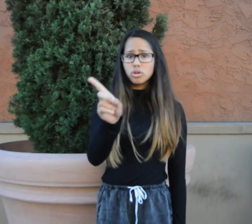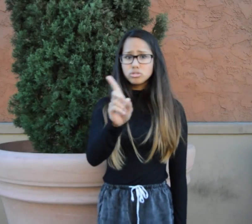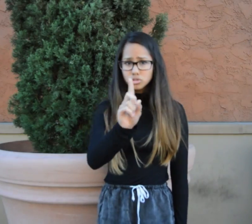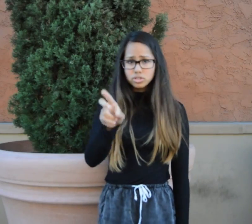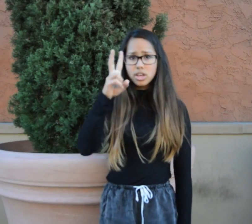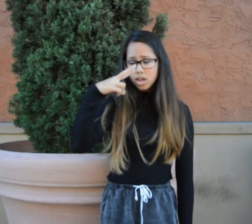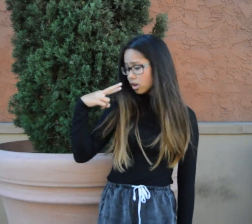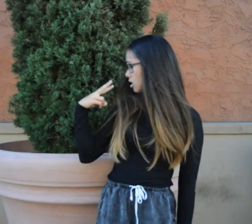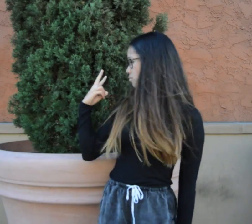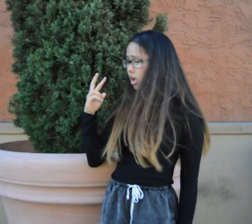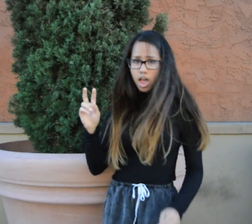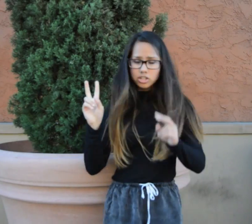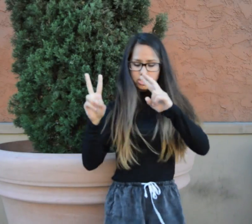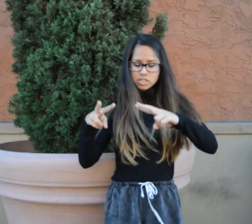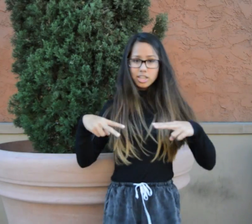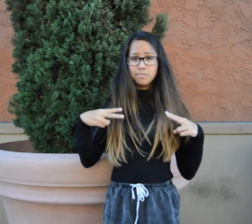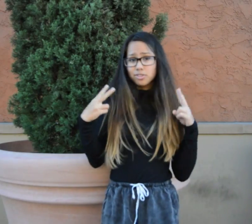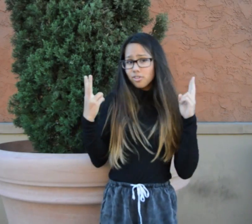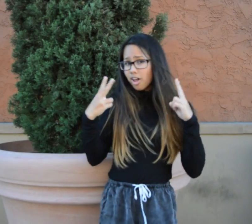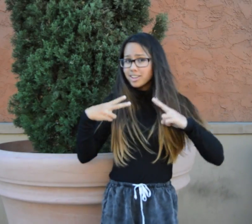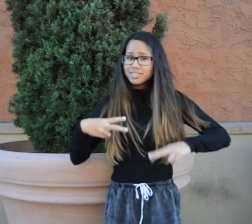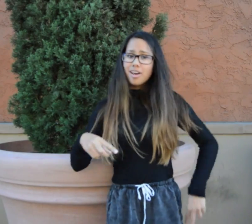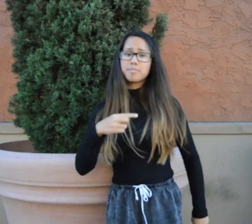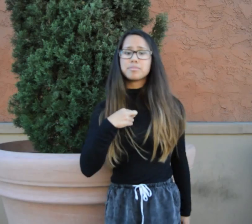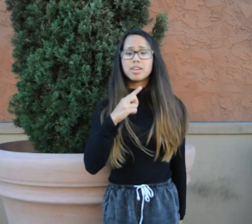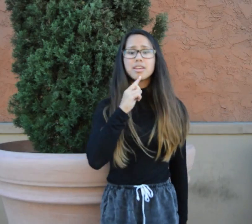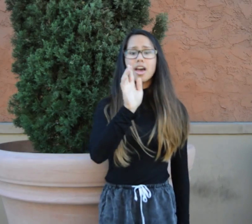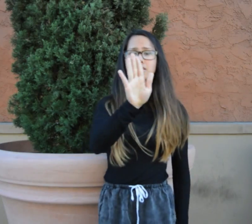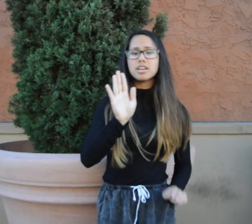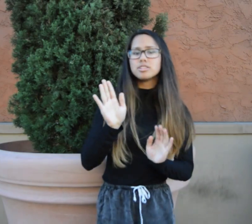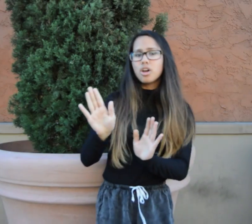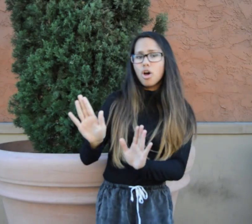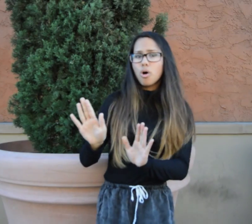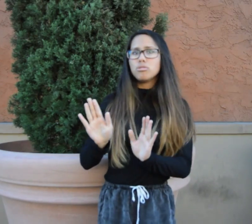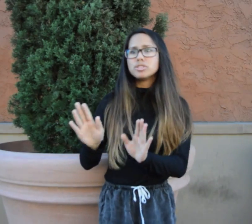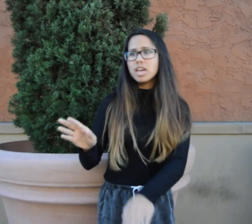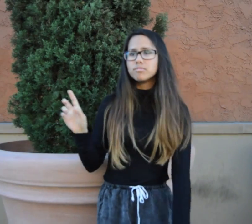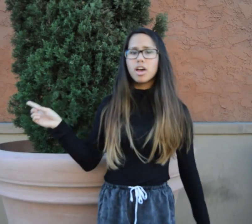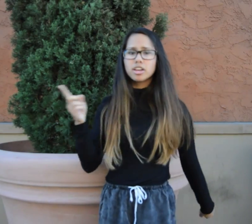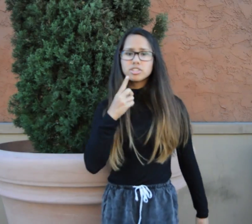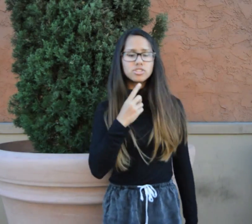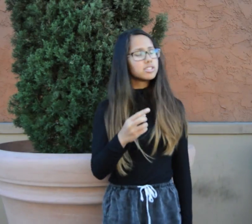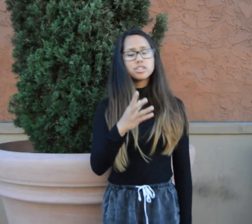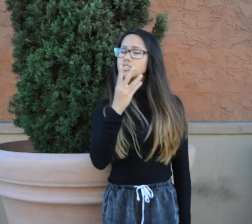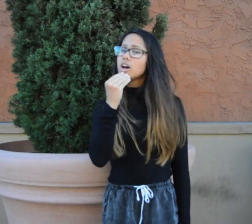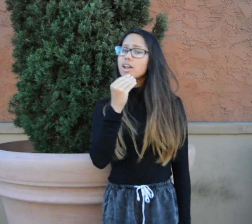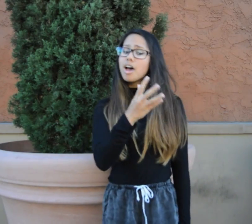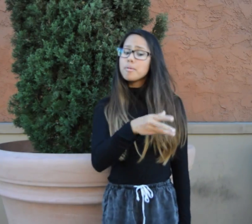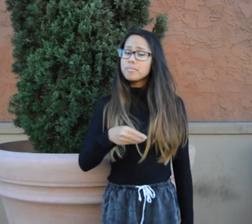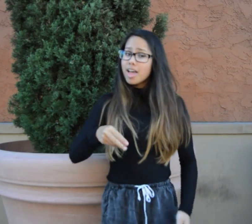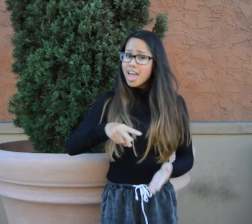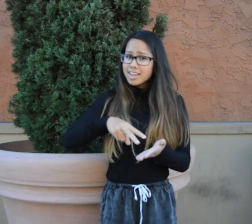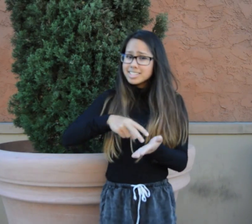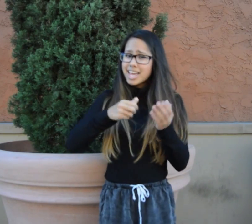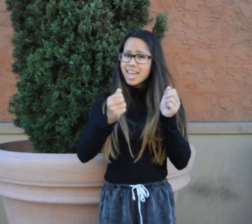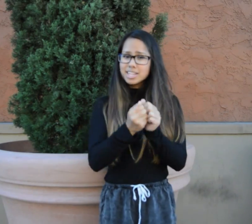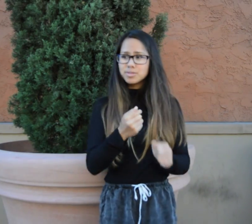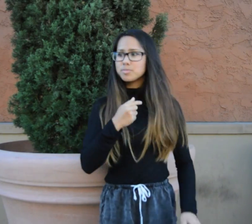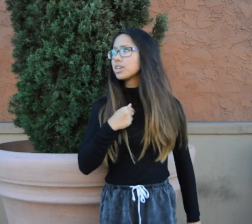don't you dare look back Just keep your eyes on me I said, you're holding back She said, shout out and dance with